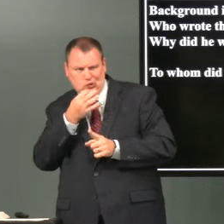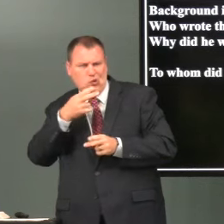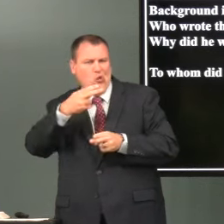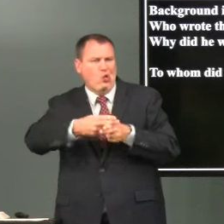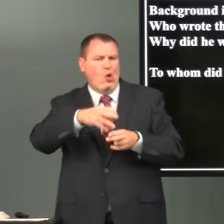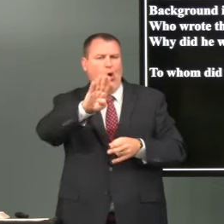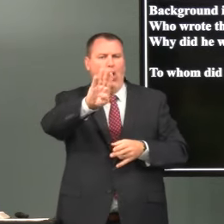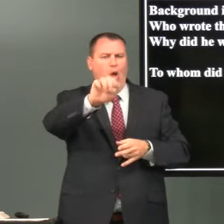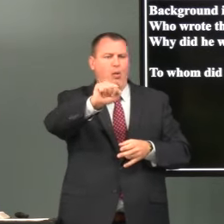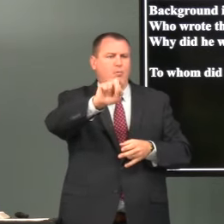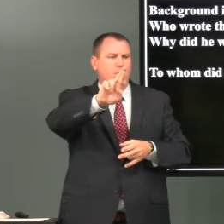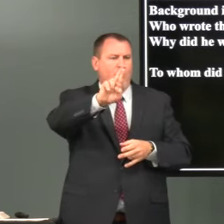we're going to see another word